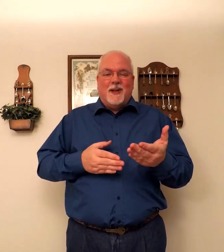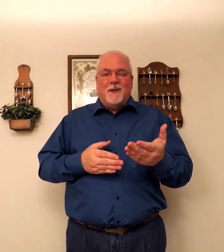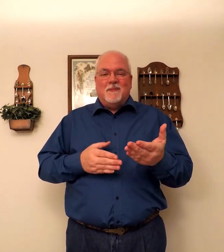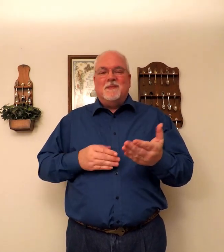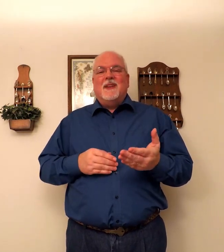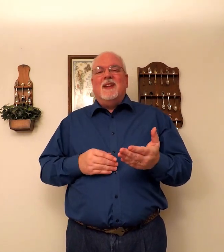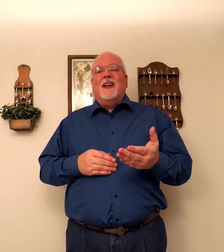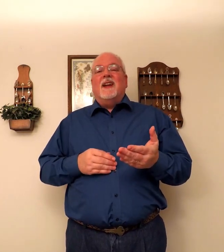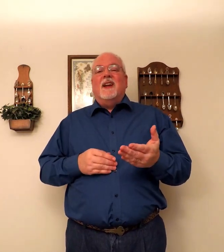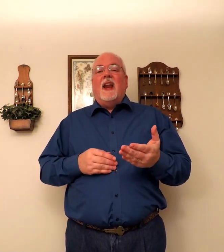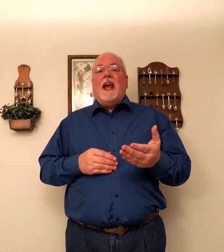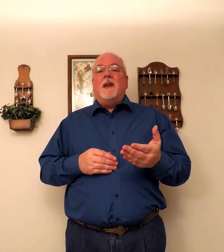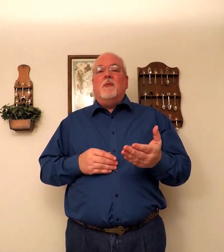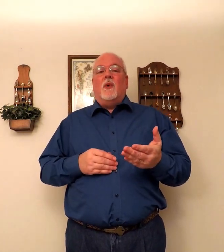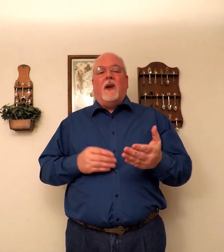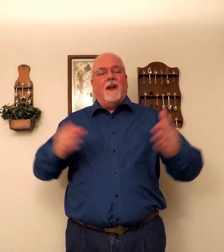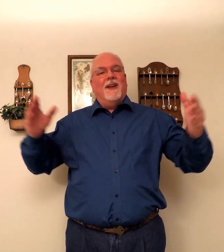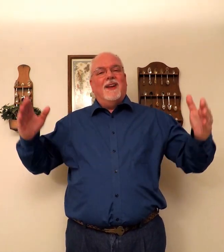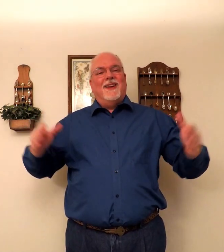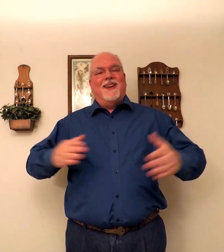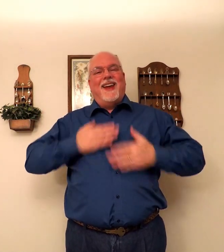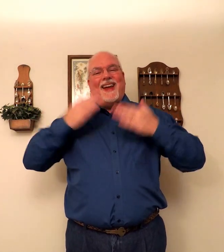Some. Glad morning. Glad.